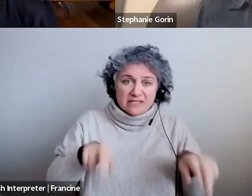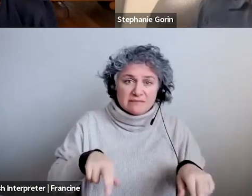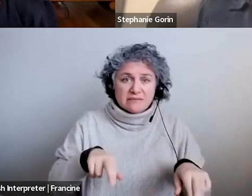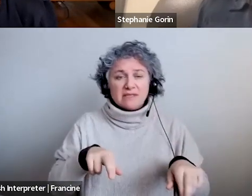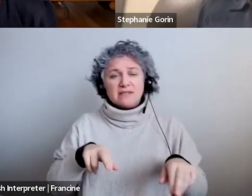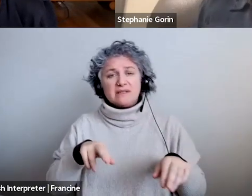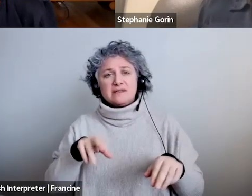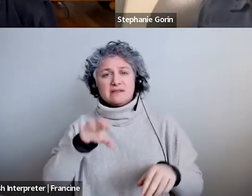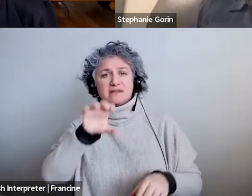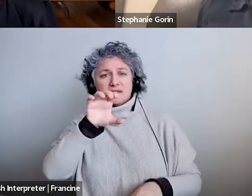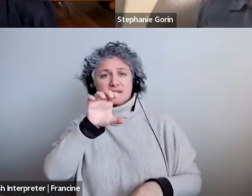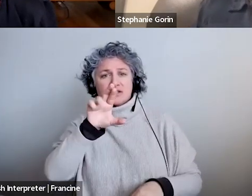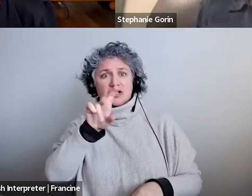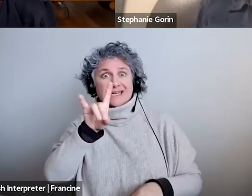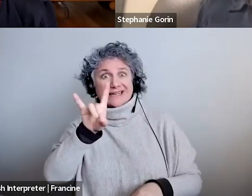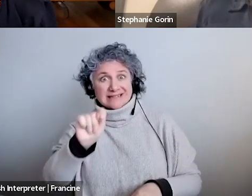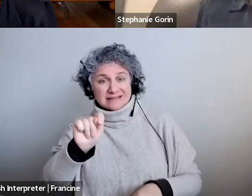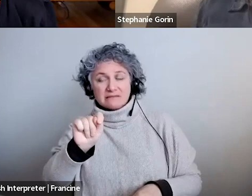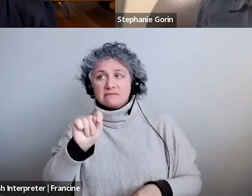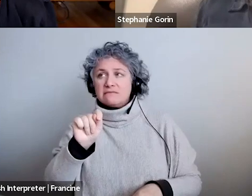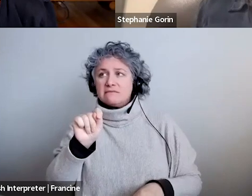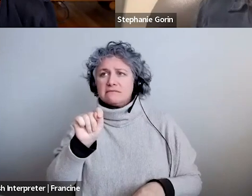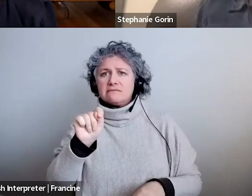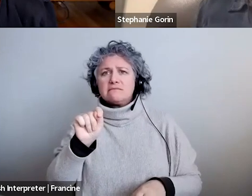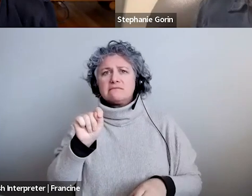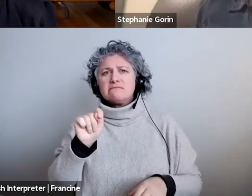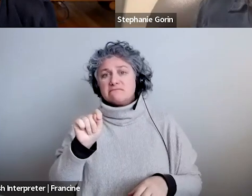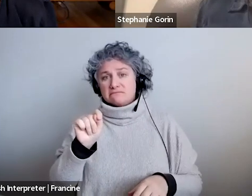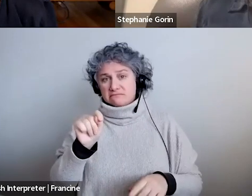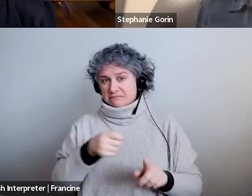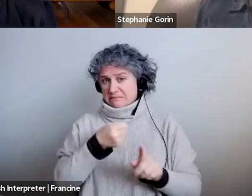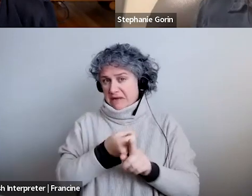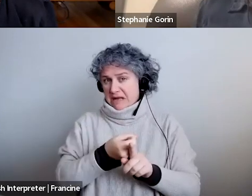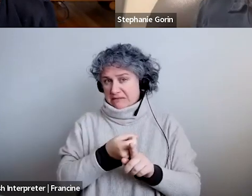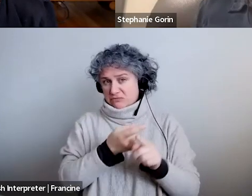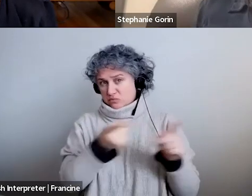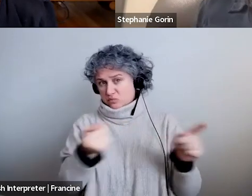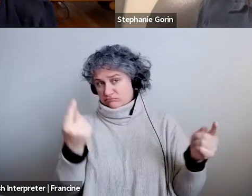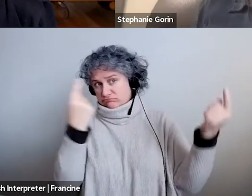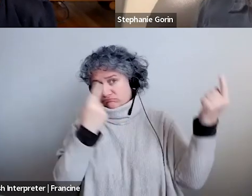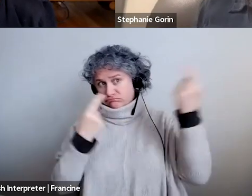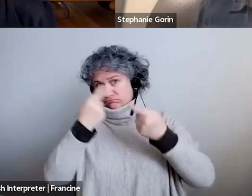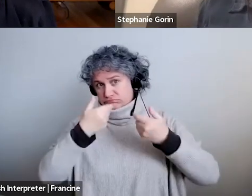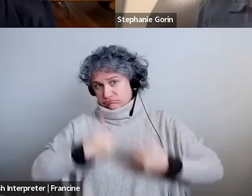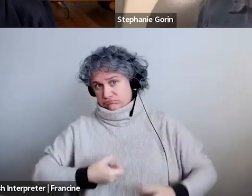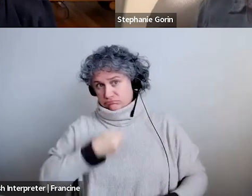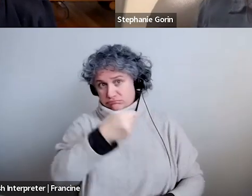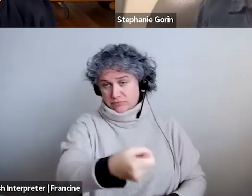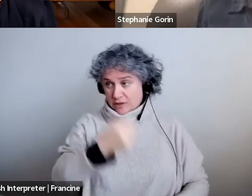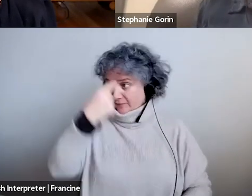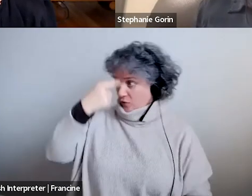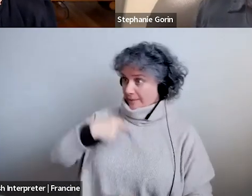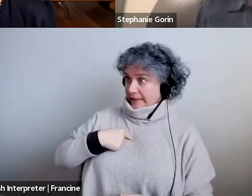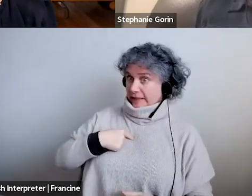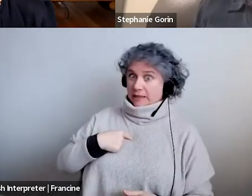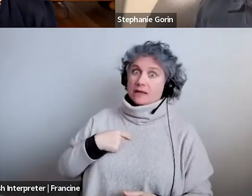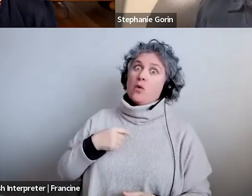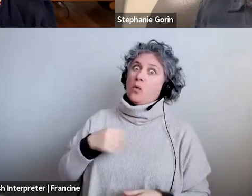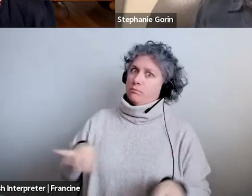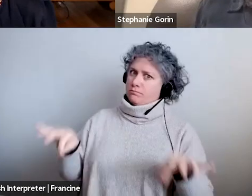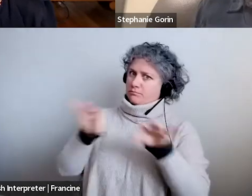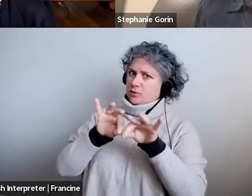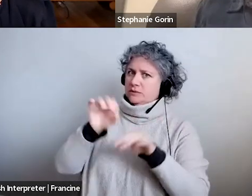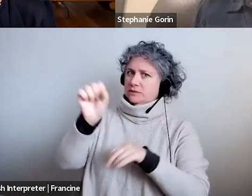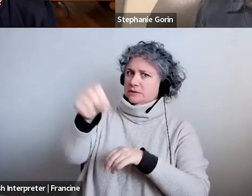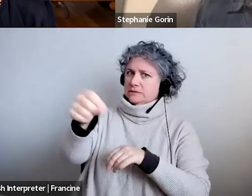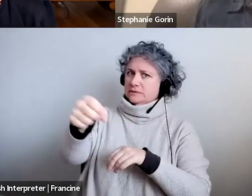have an impact on someone's consideration for a role uh for me big okay yeah